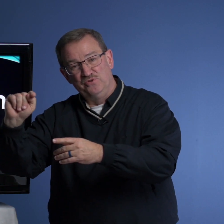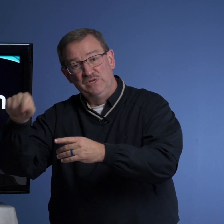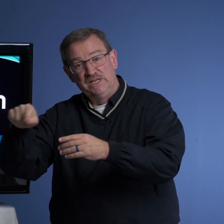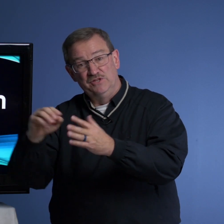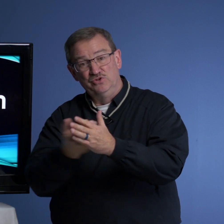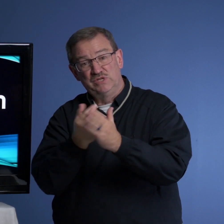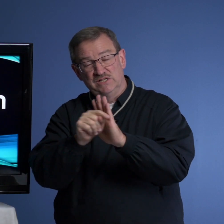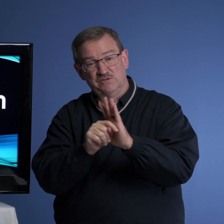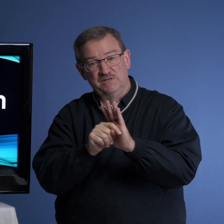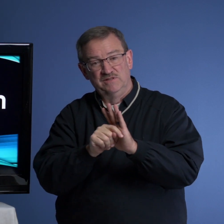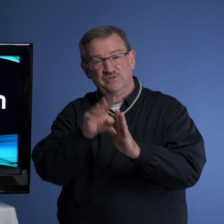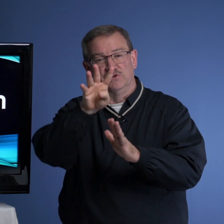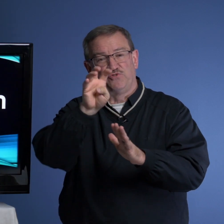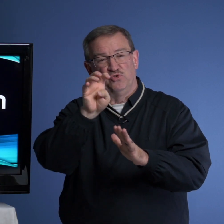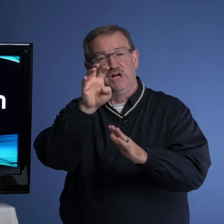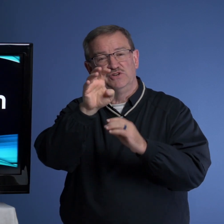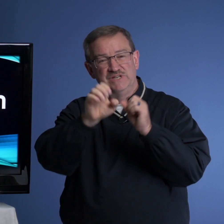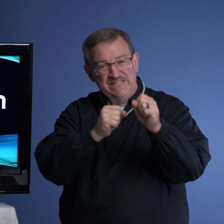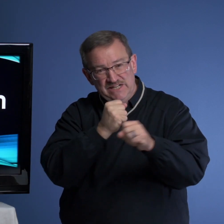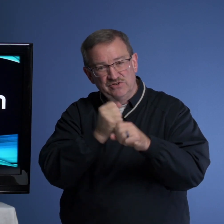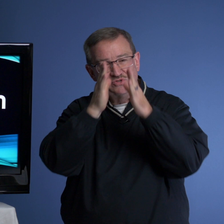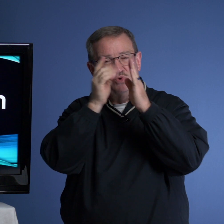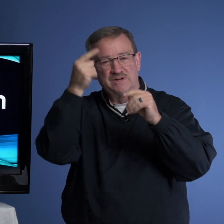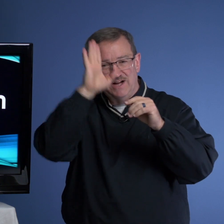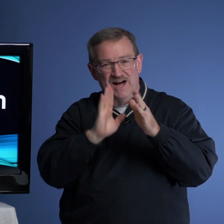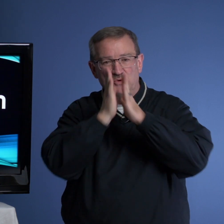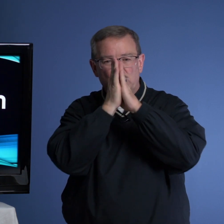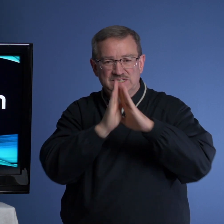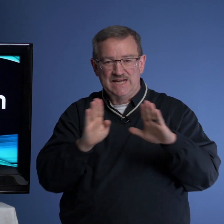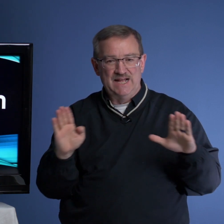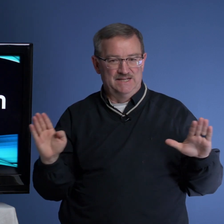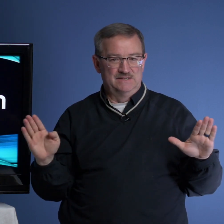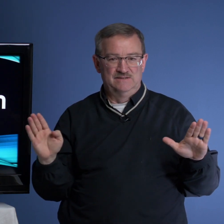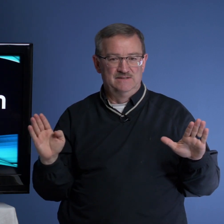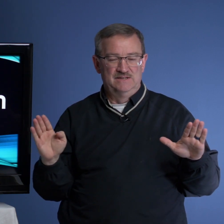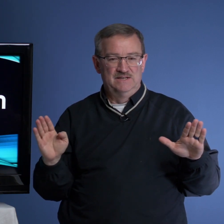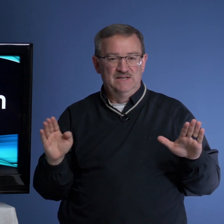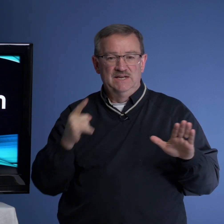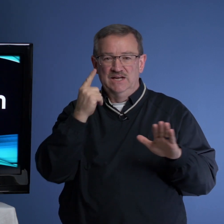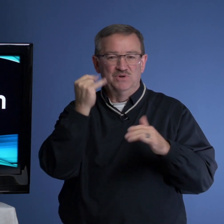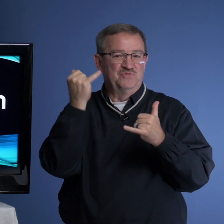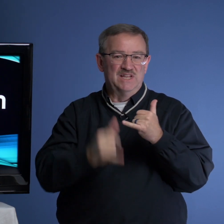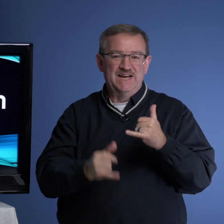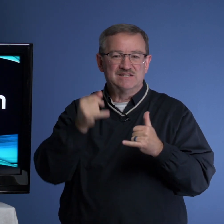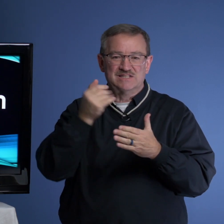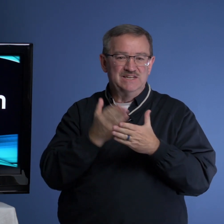the New Testament, there is 400 years where God was silent. And one of the last things